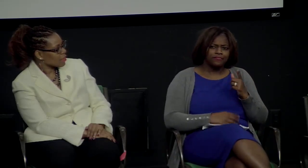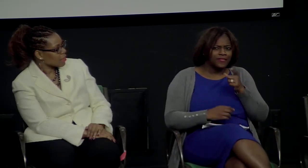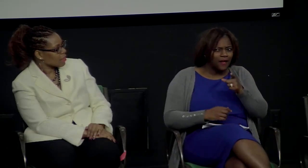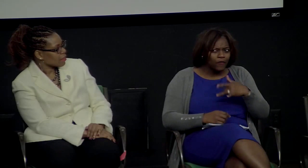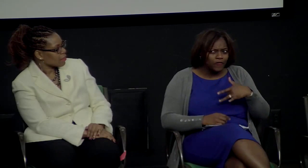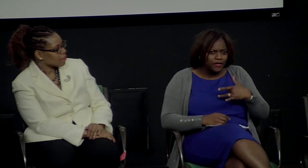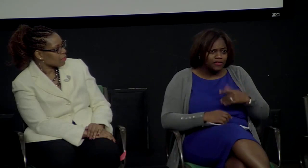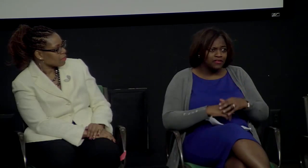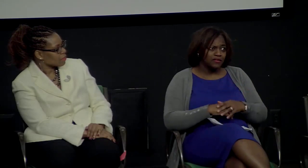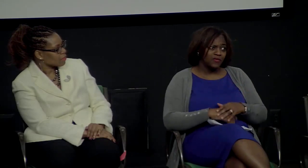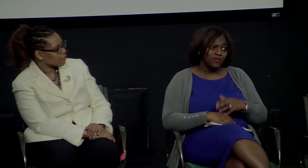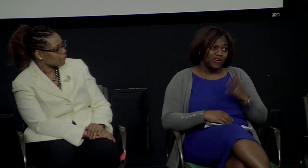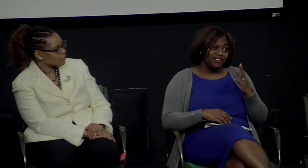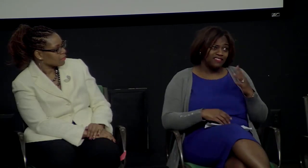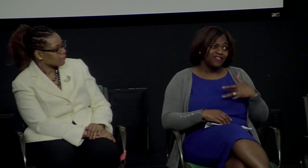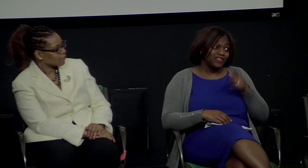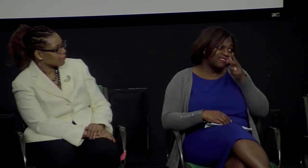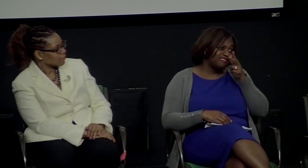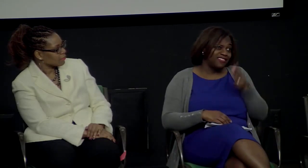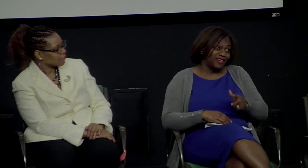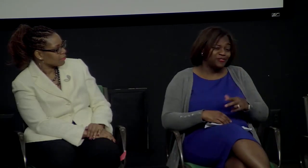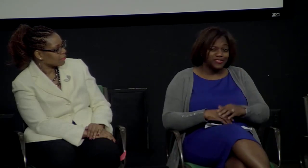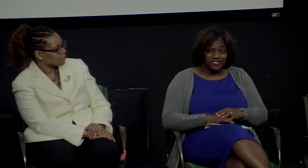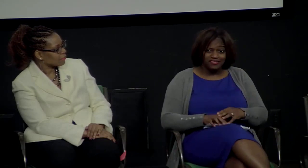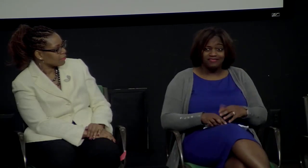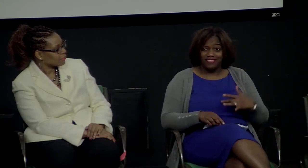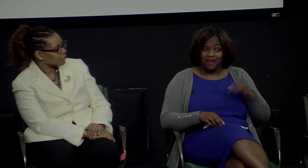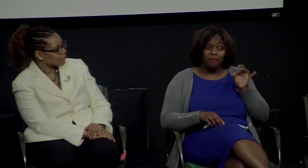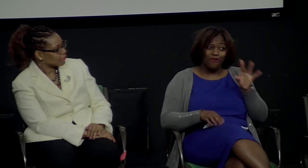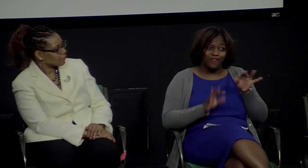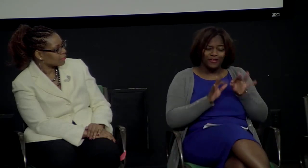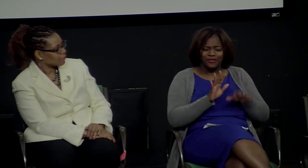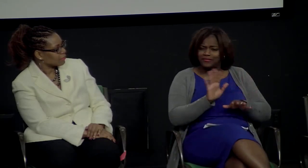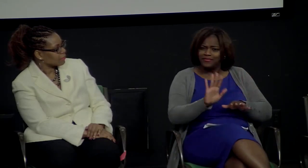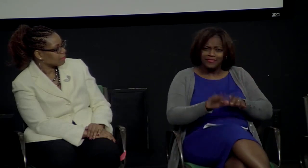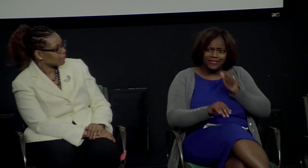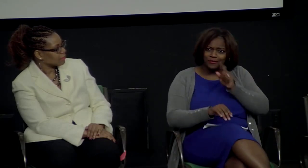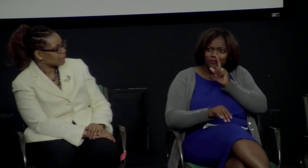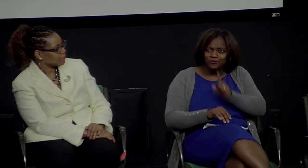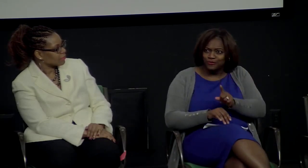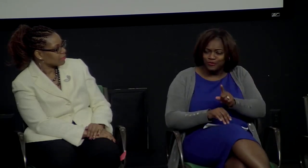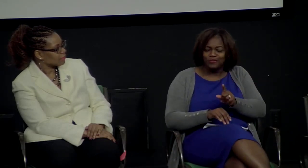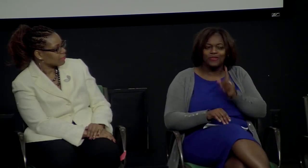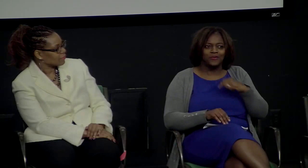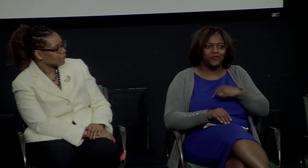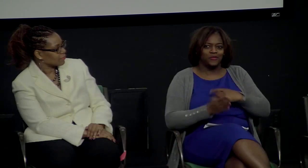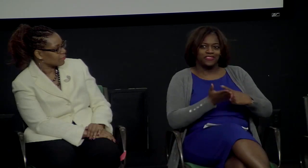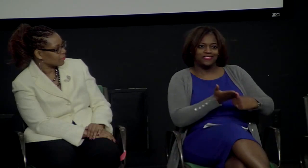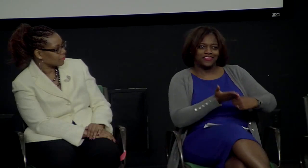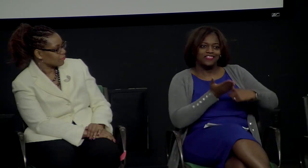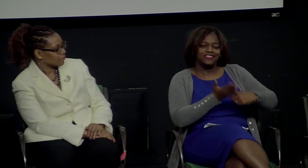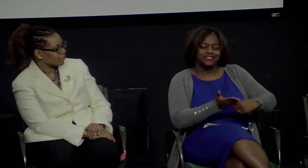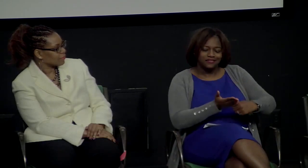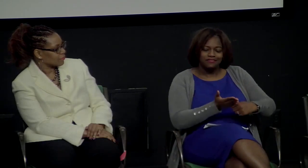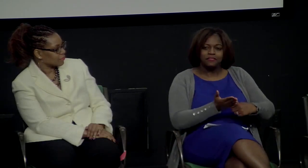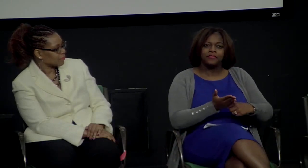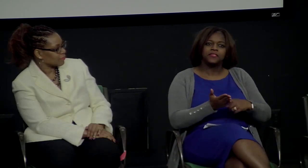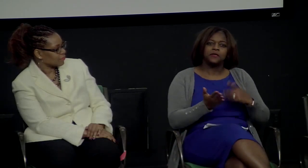the end, we asked each other how we felt. And I remember saying, I didn't feel so good about it. I'm a horrible interpreter. But what I heard from everybody else is,